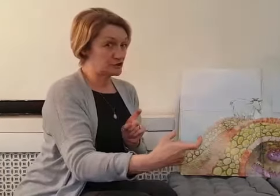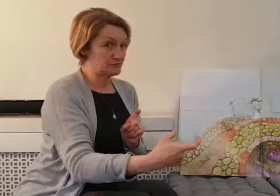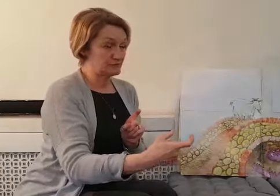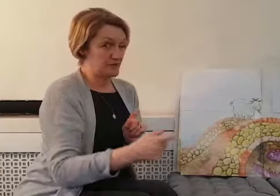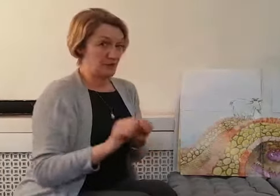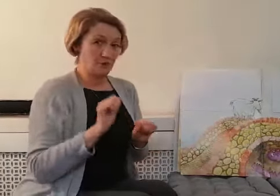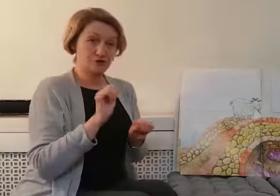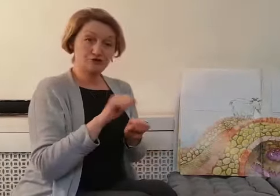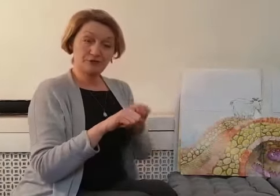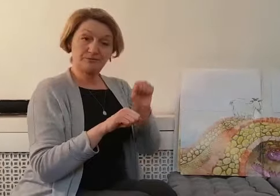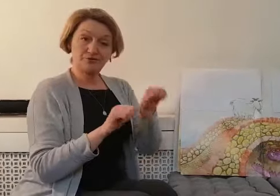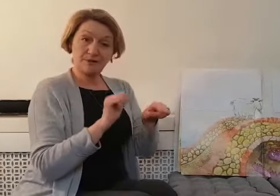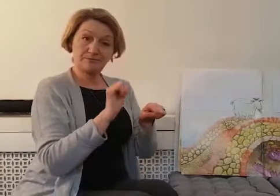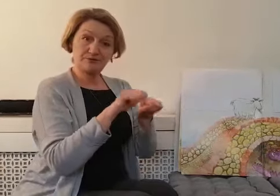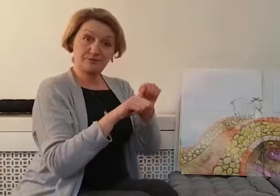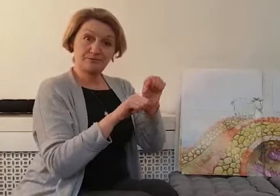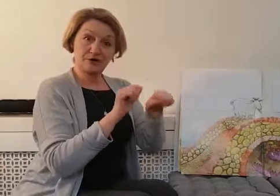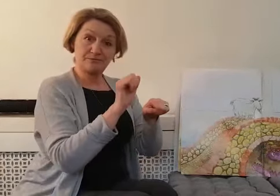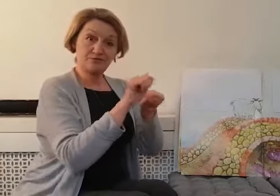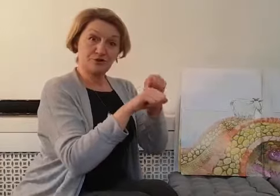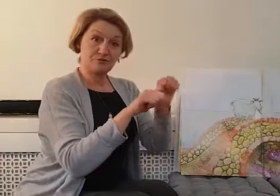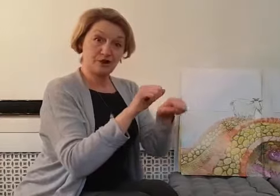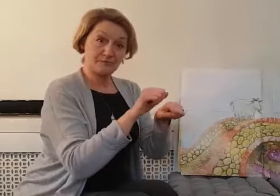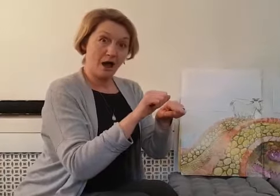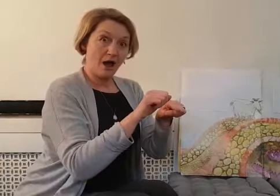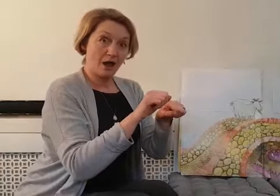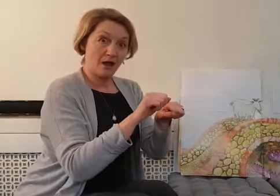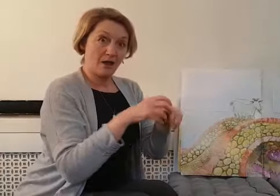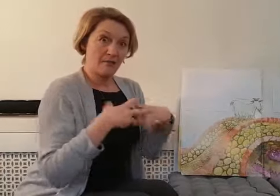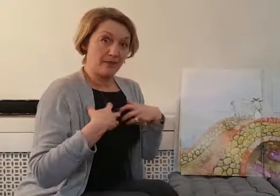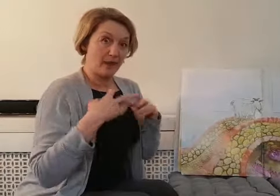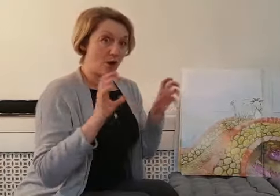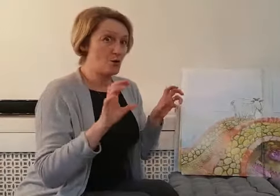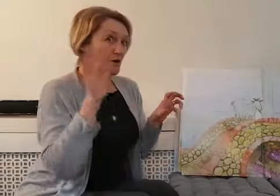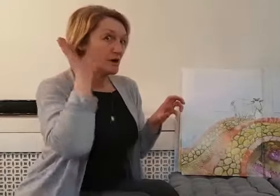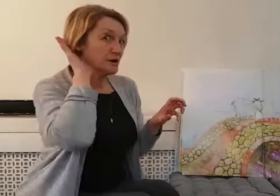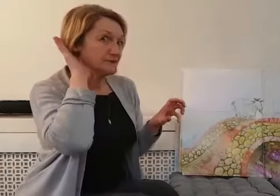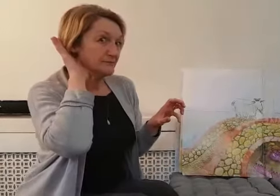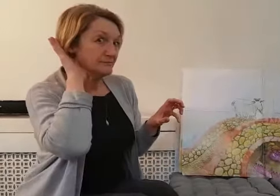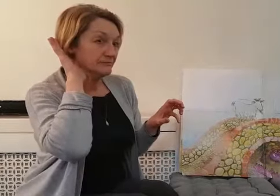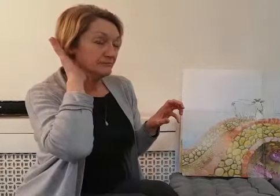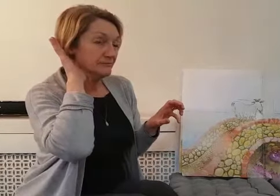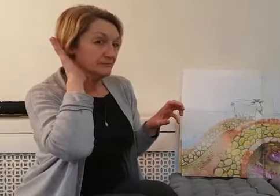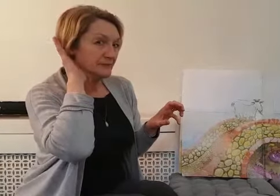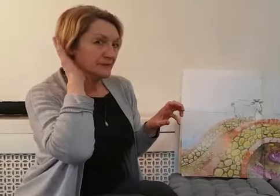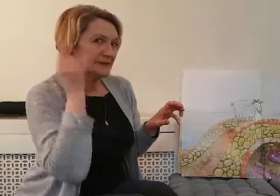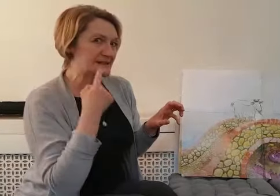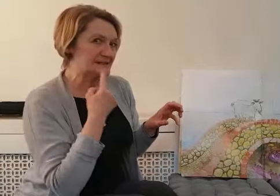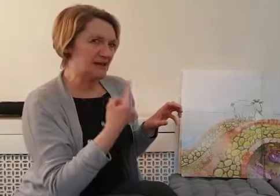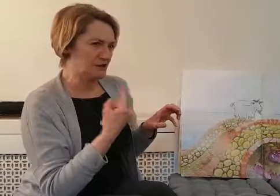He went trick-trap, trick-trap, trick-trap, but the ogre heard him and said,